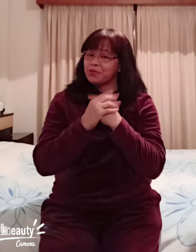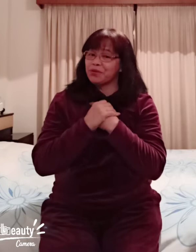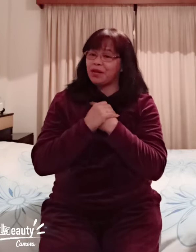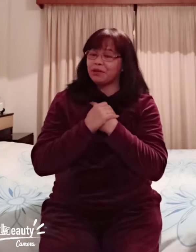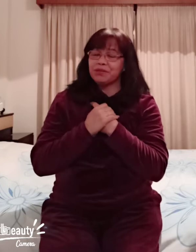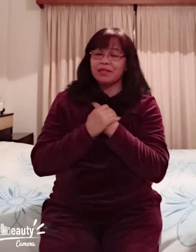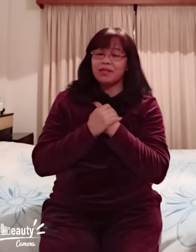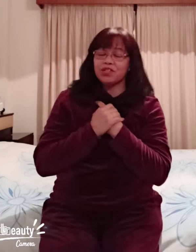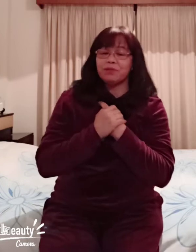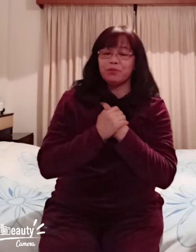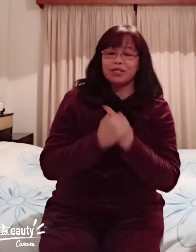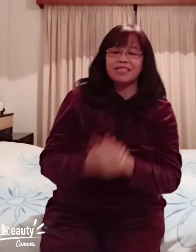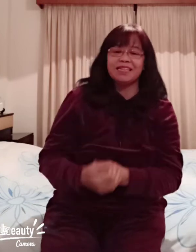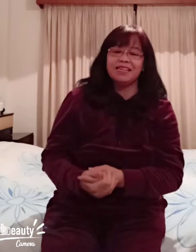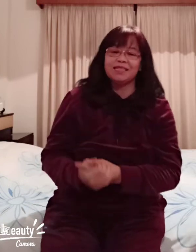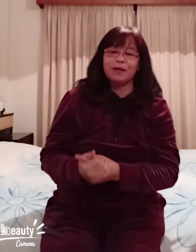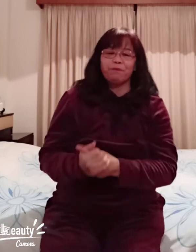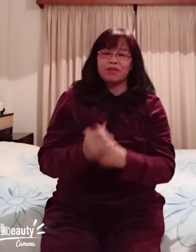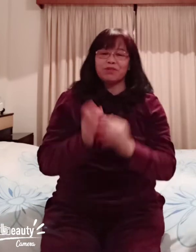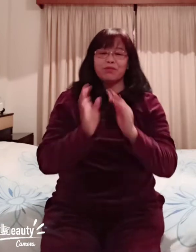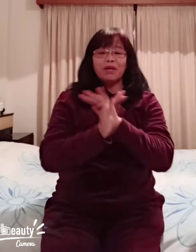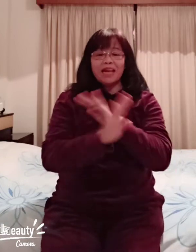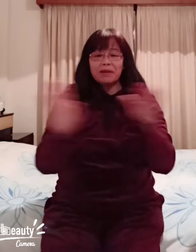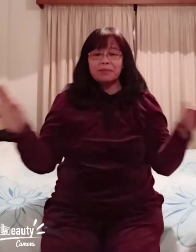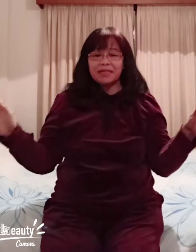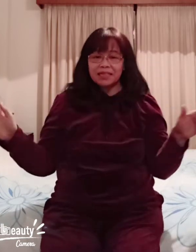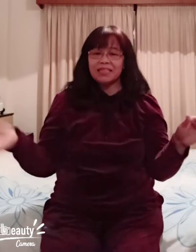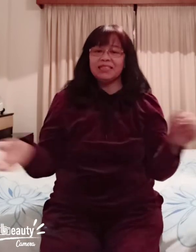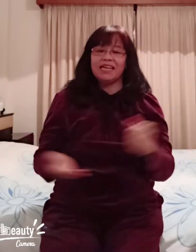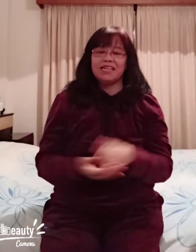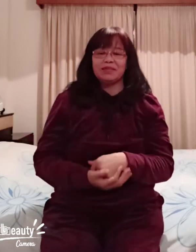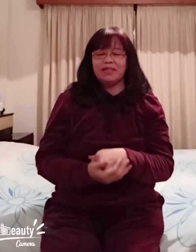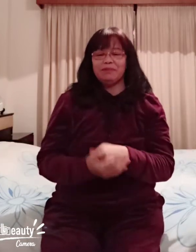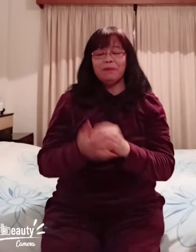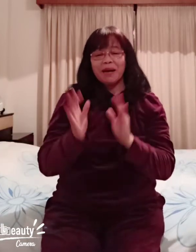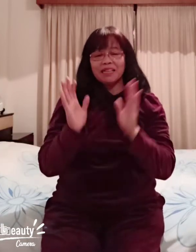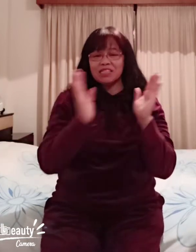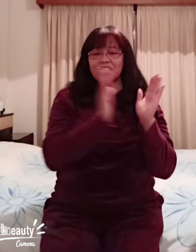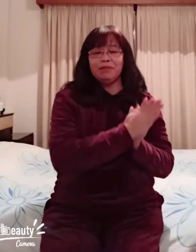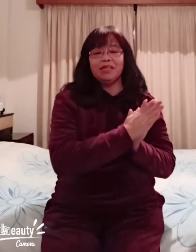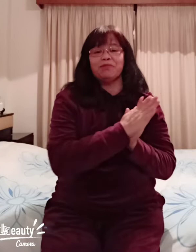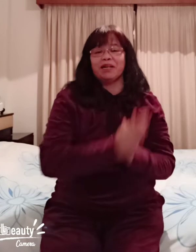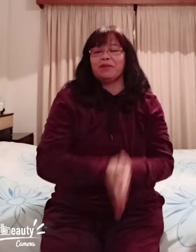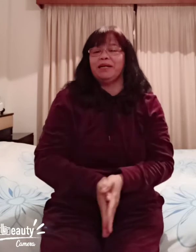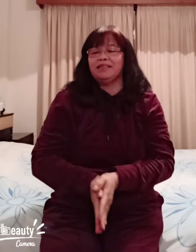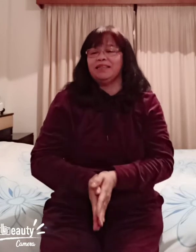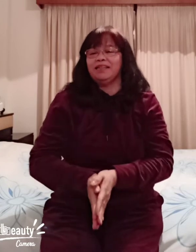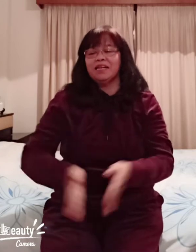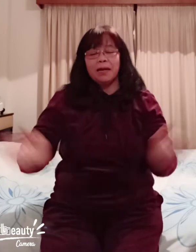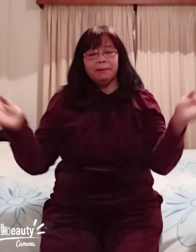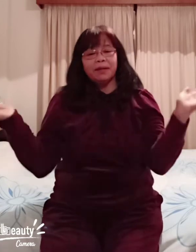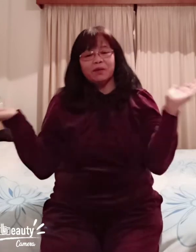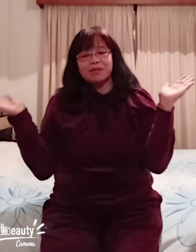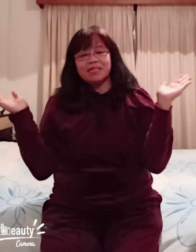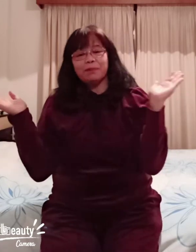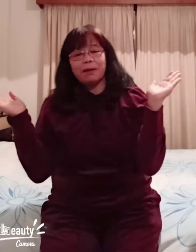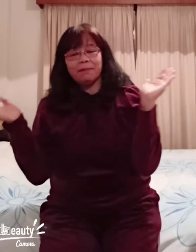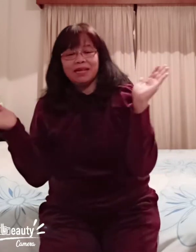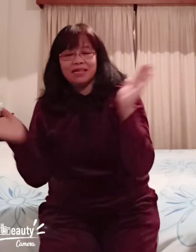a consolation prices so walang matalo guys may pang jali bina yung mga bata mayroon pa sila pang bili ng